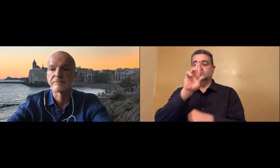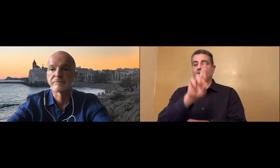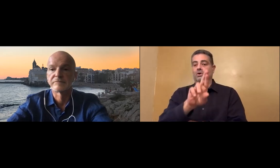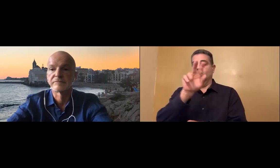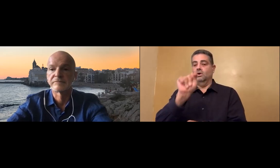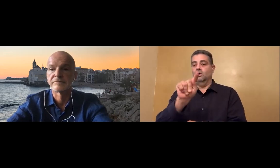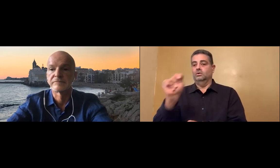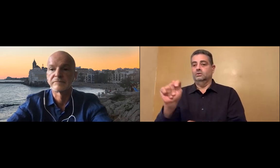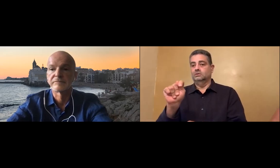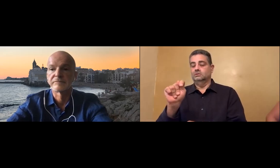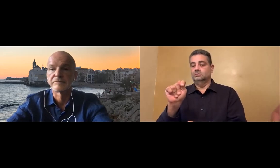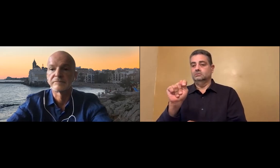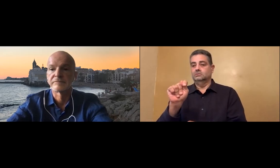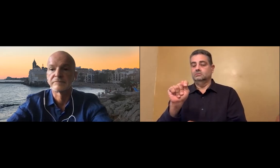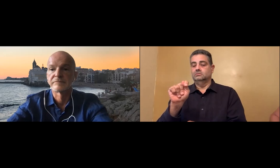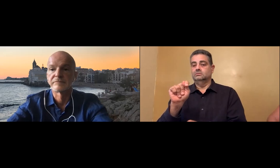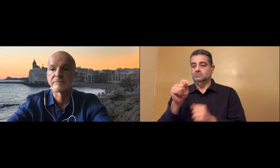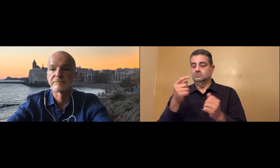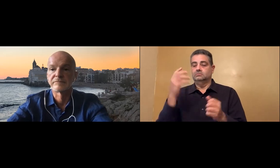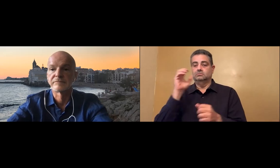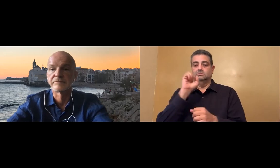phones that support RTT.